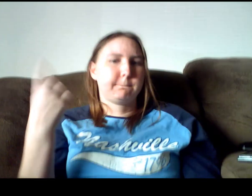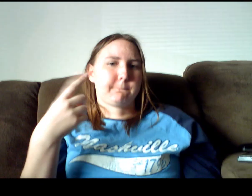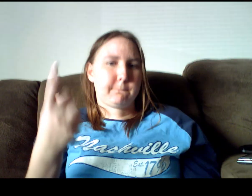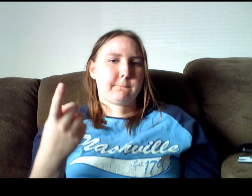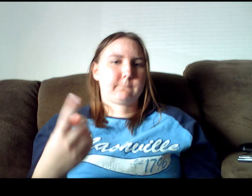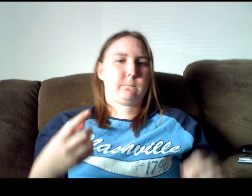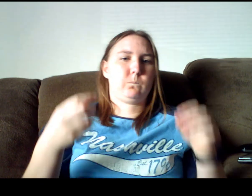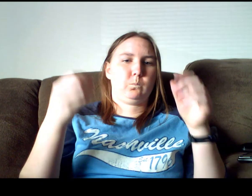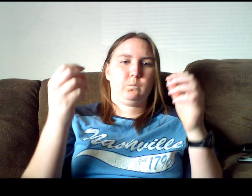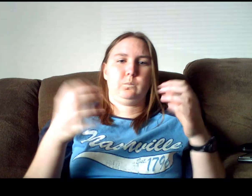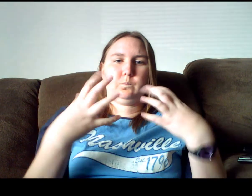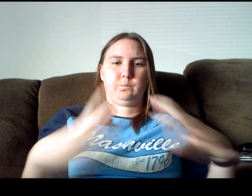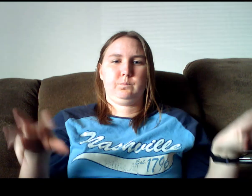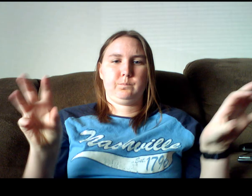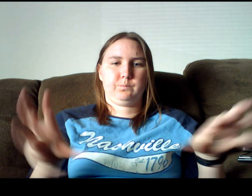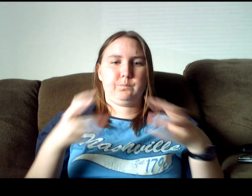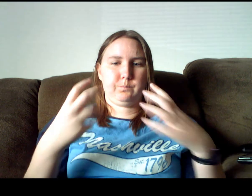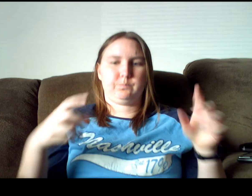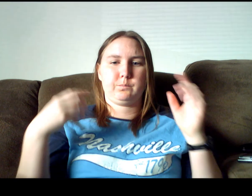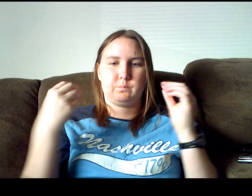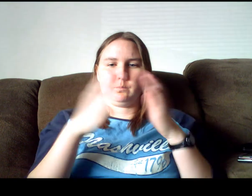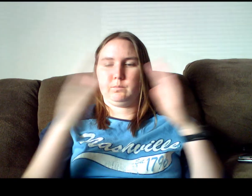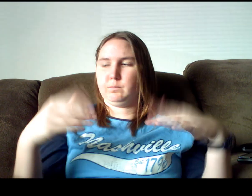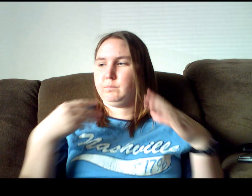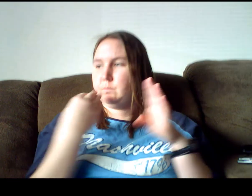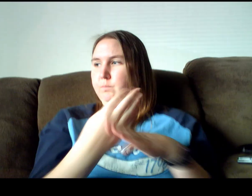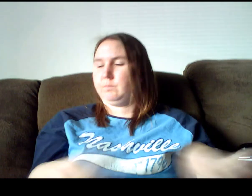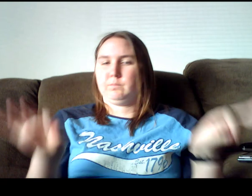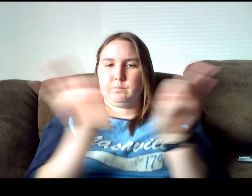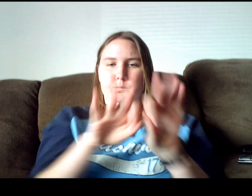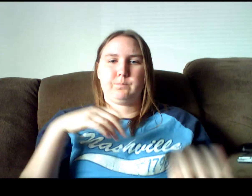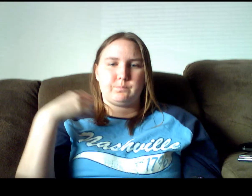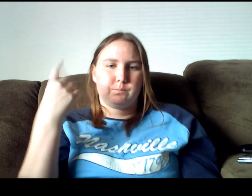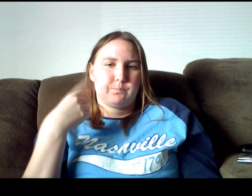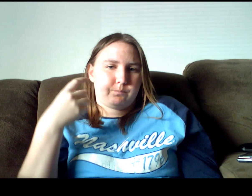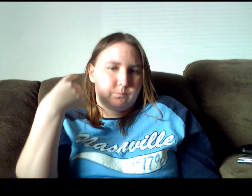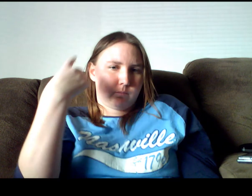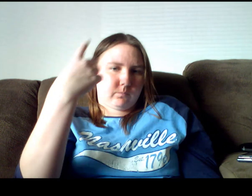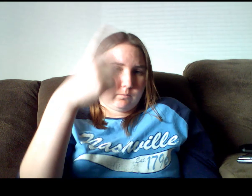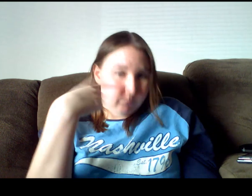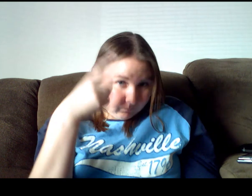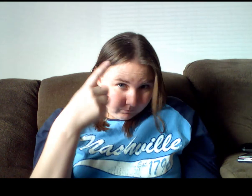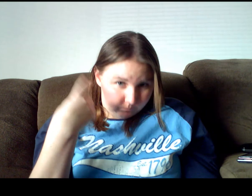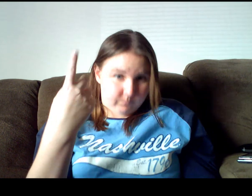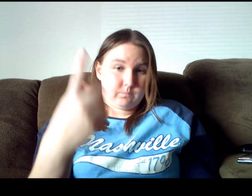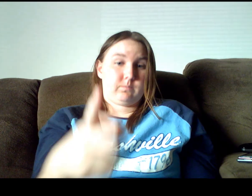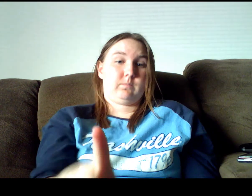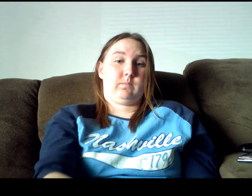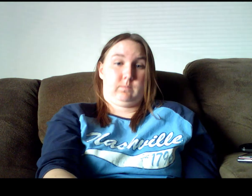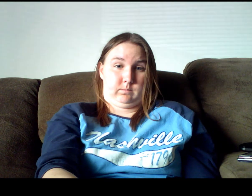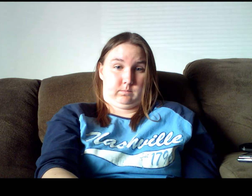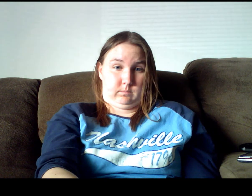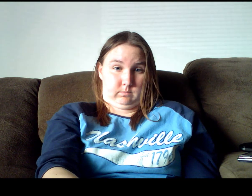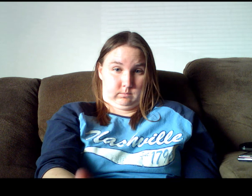help Does Fort Worth help Cross your mind I